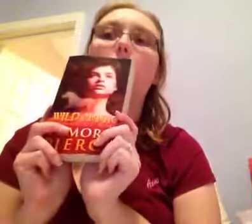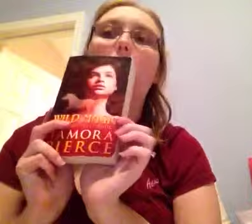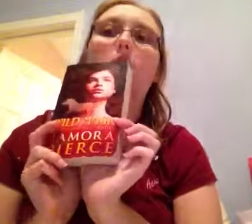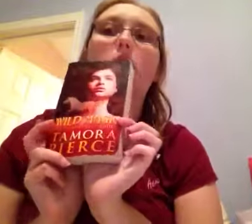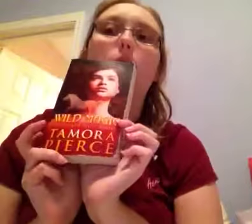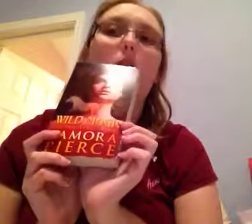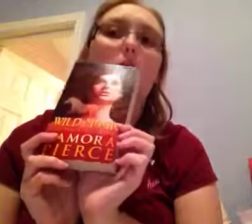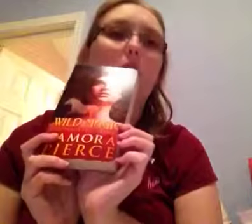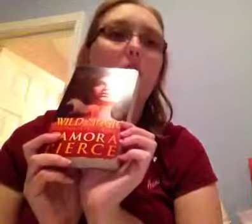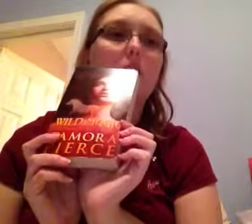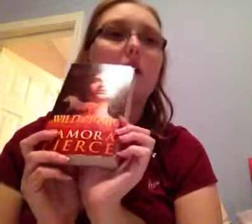by Tamara Pierce.